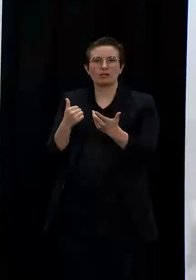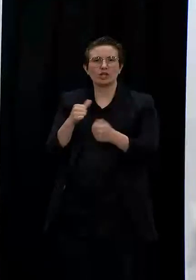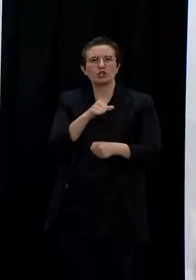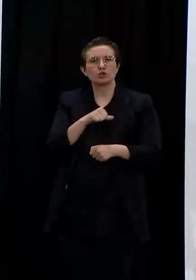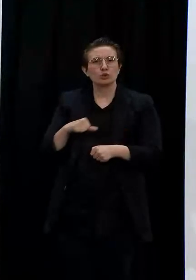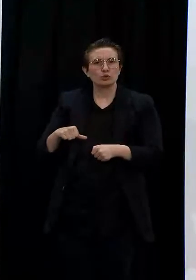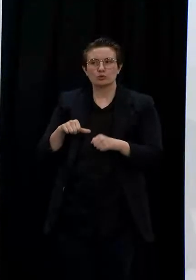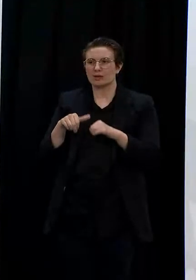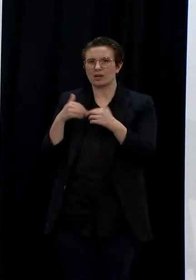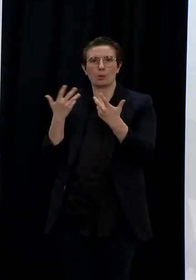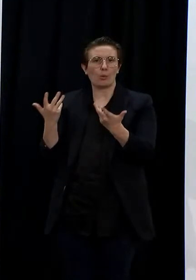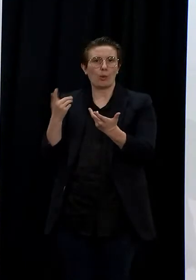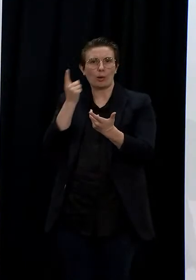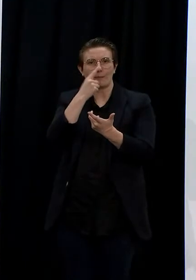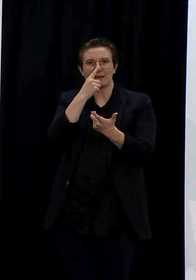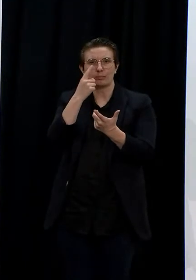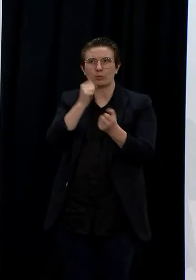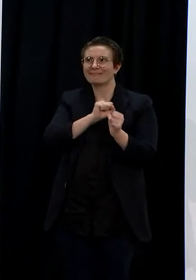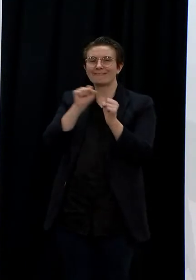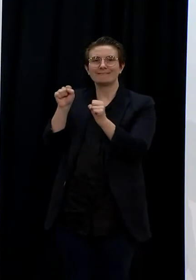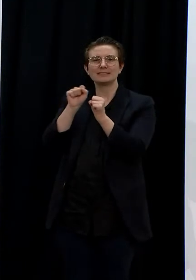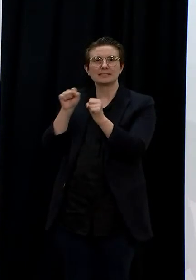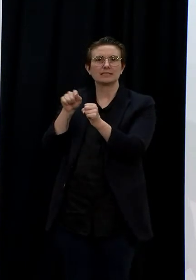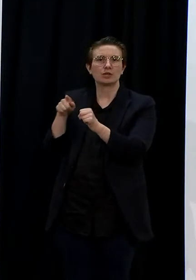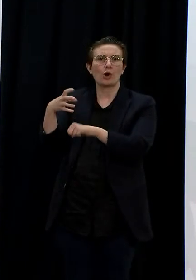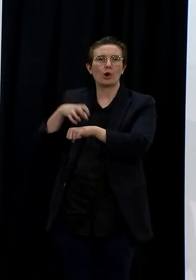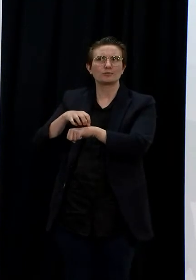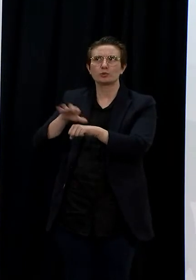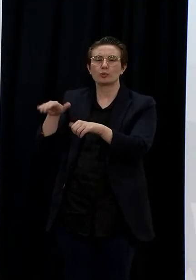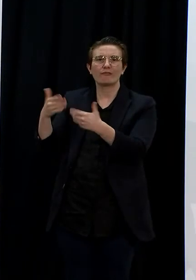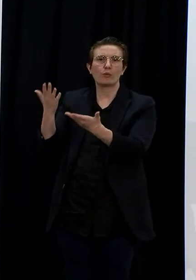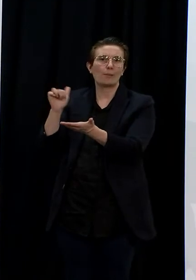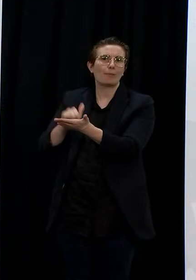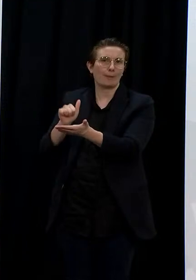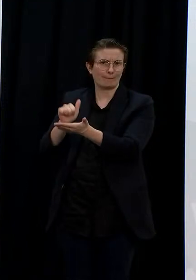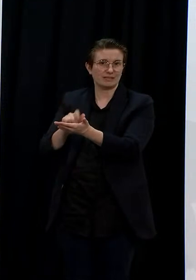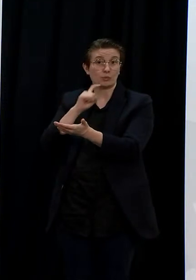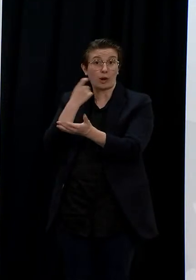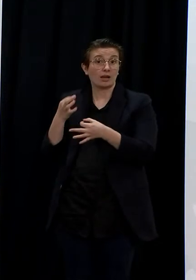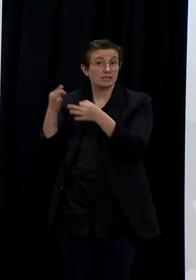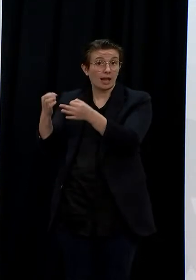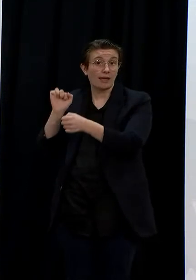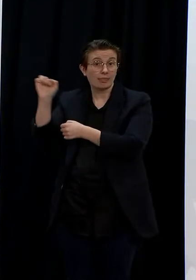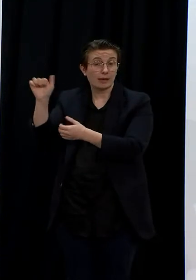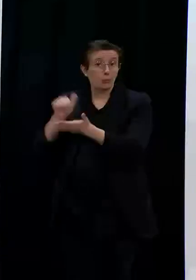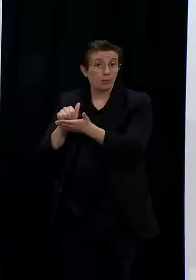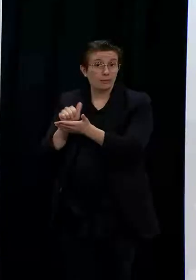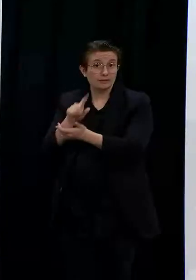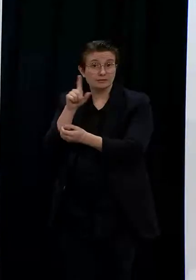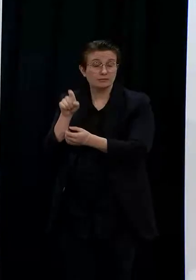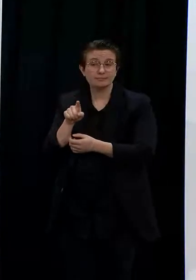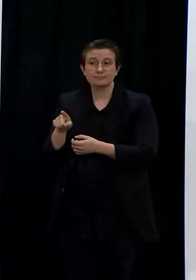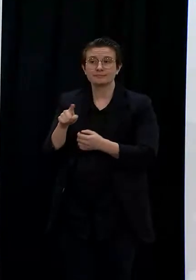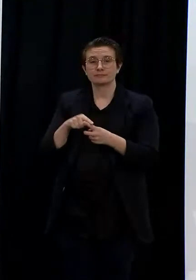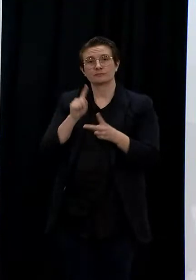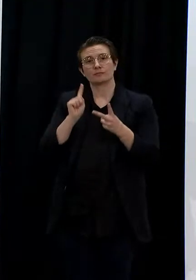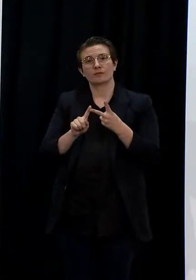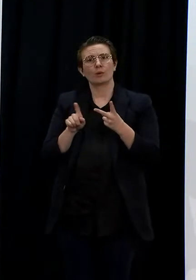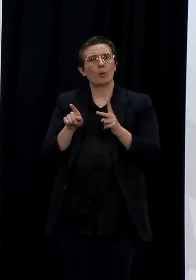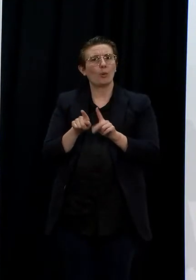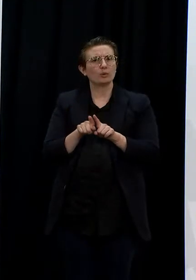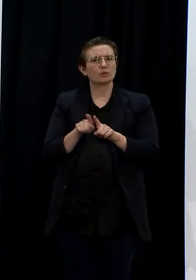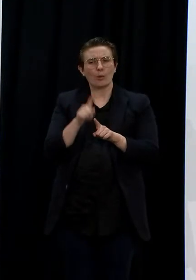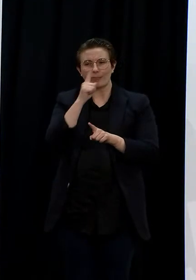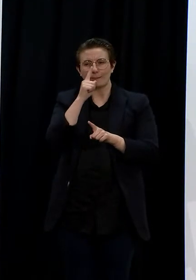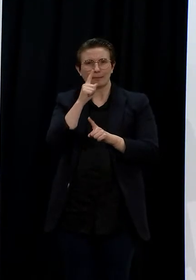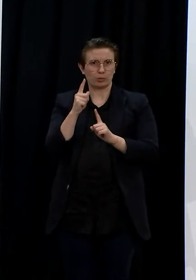And for the Prime Minister can you talk a little bit more about those positive exposure events? Is that 36% concerning and are you still